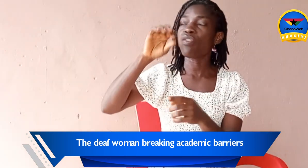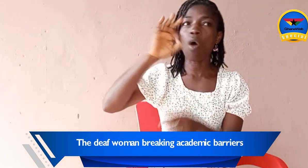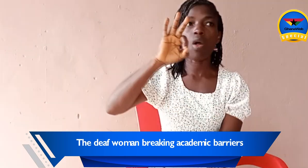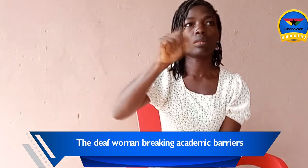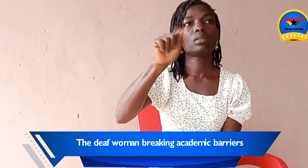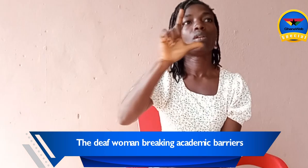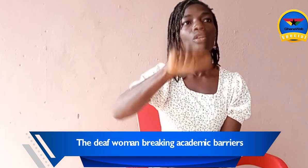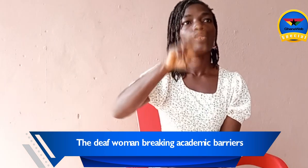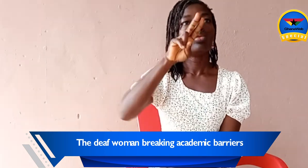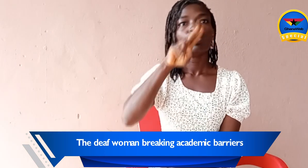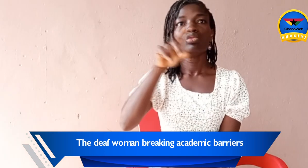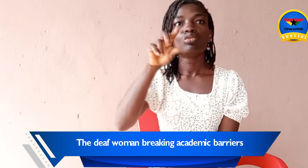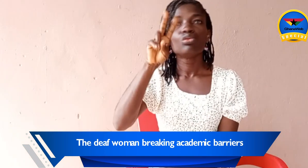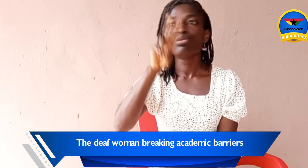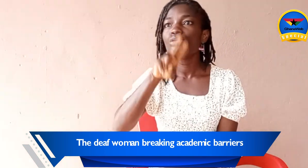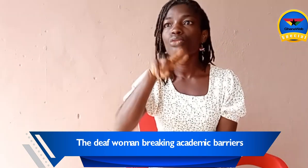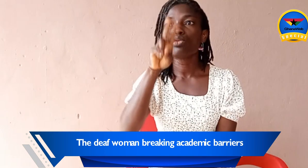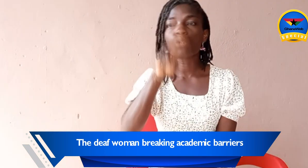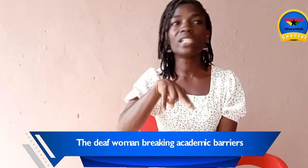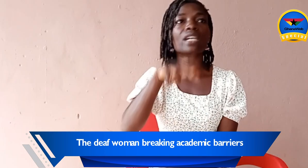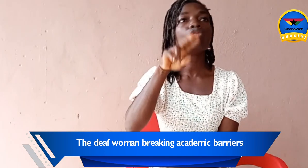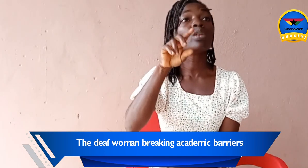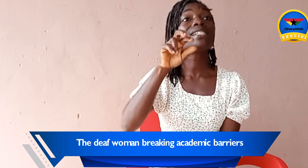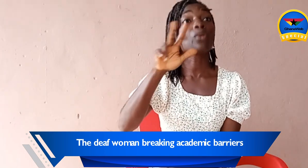the fall of 2023.